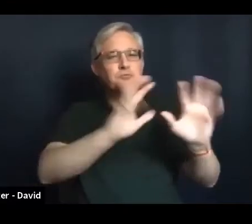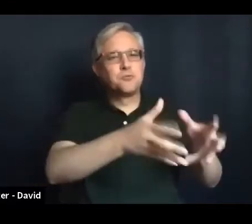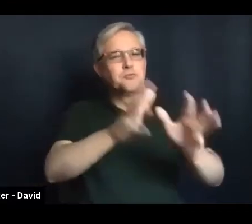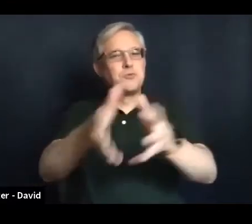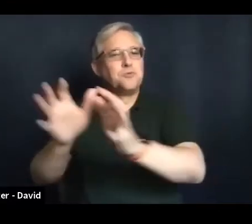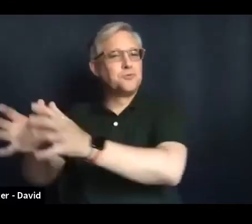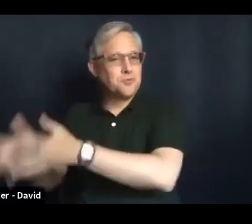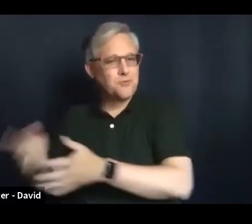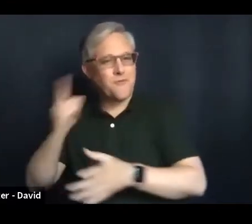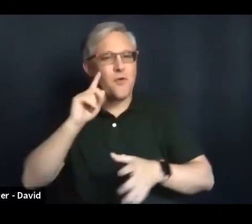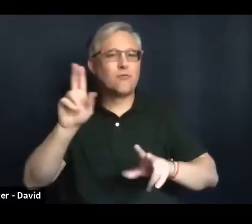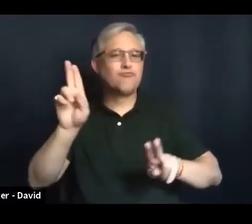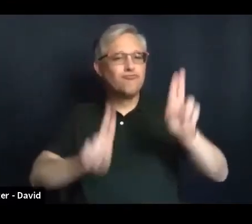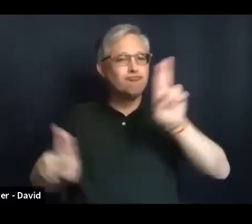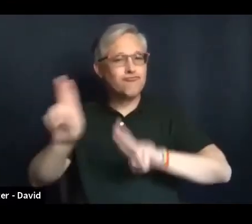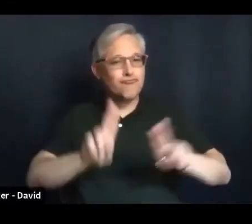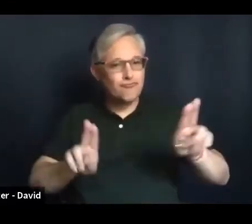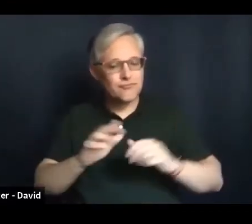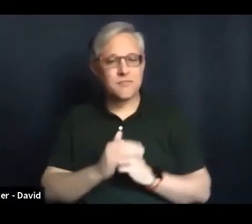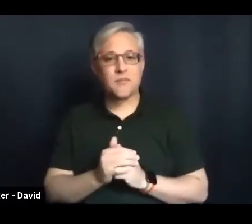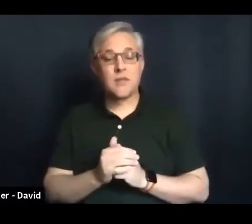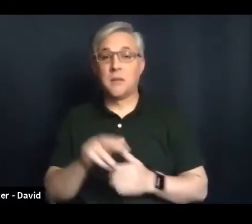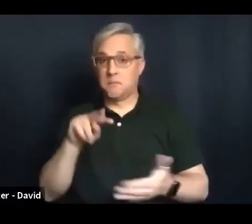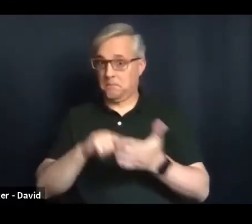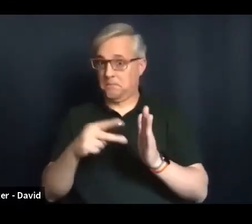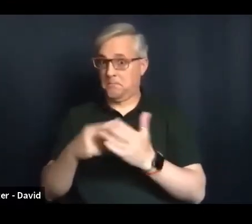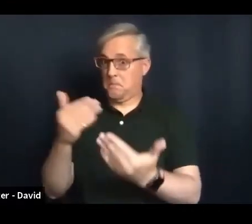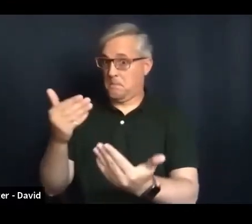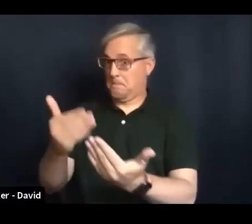that means before Sunday, you have to set up a Zoom account.